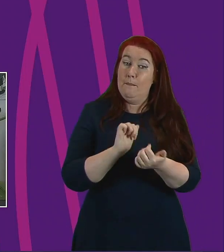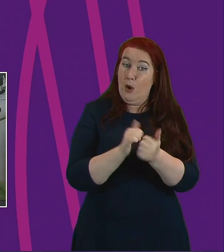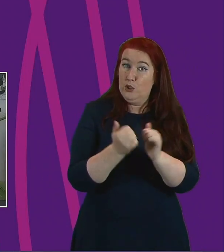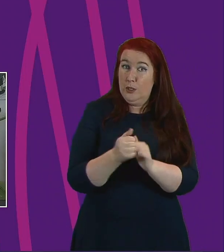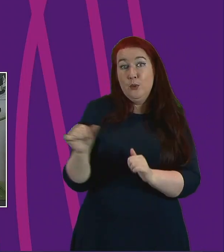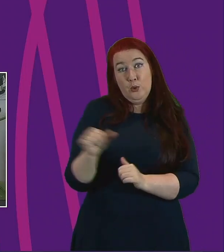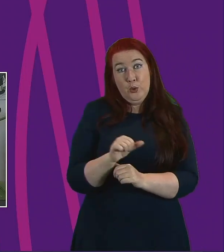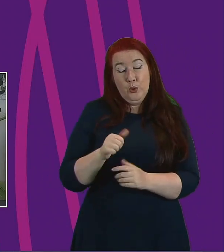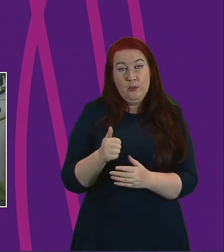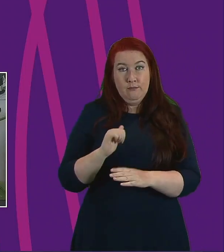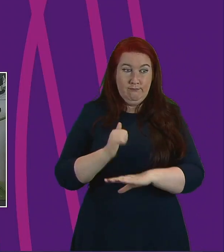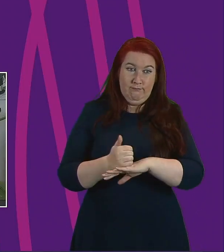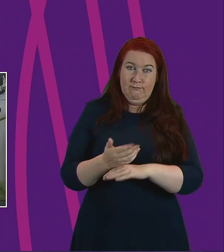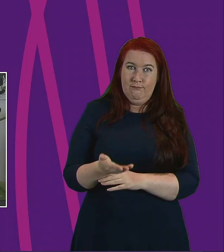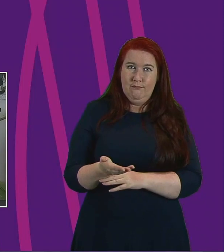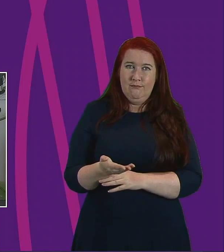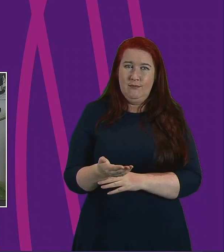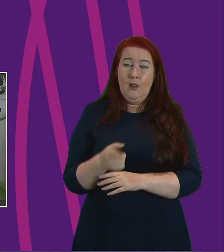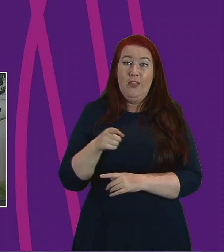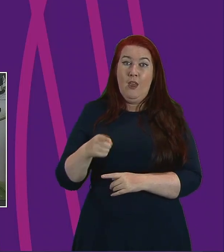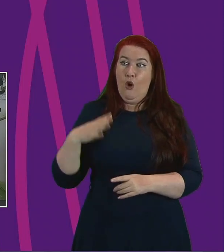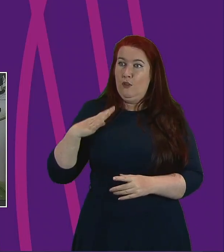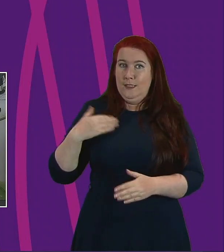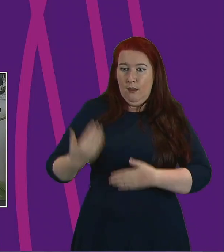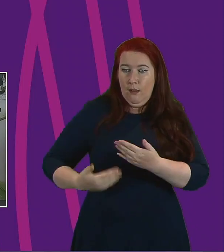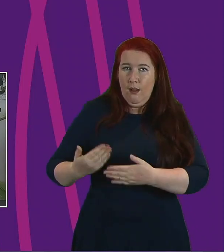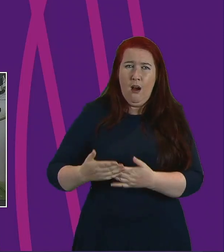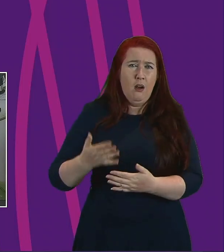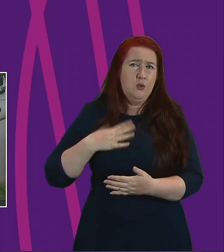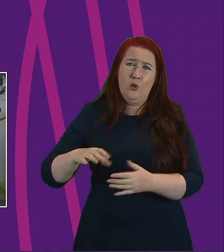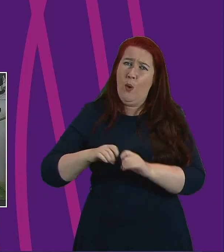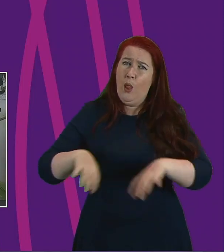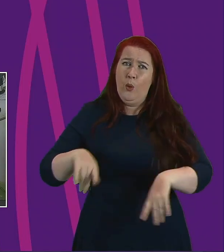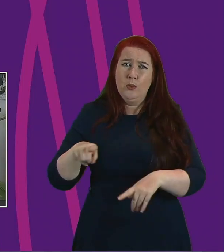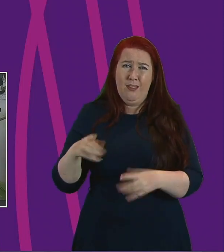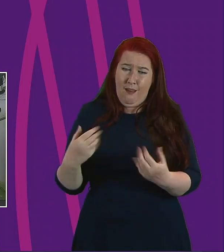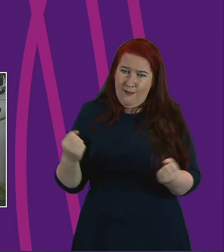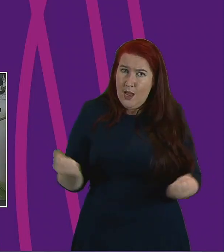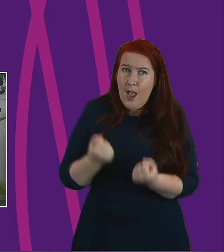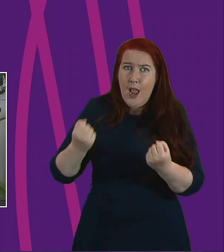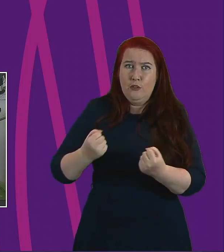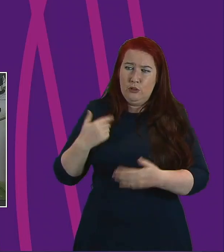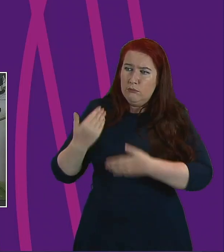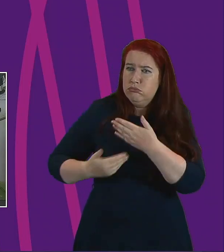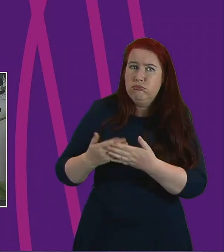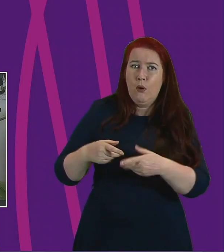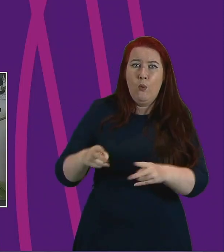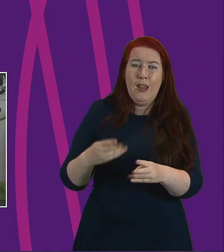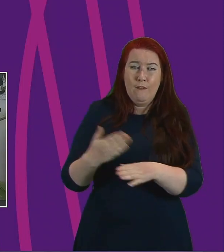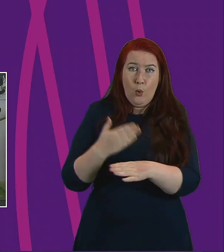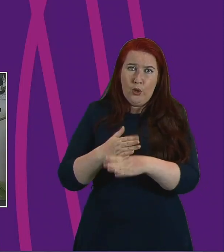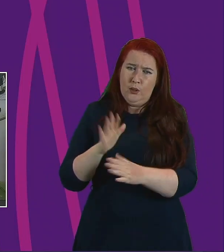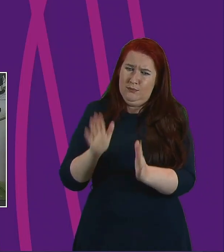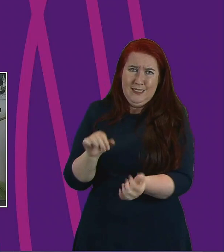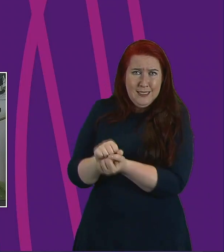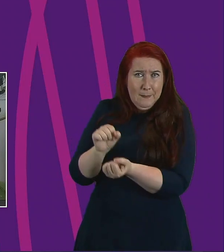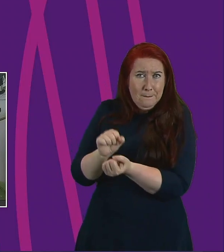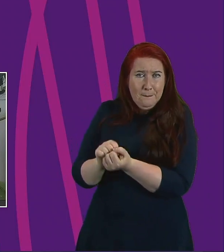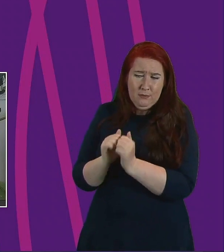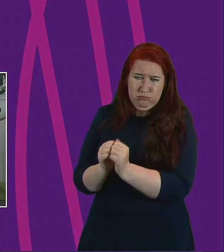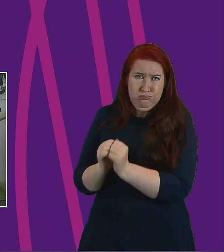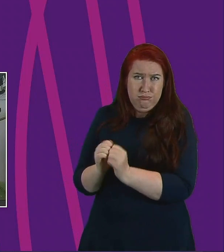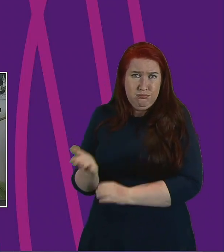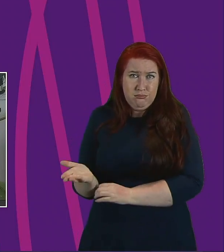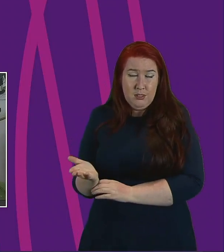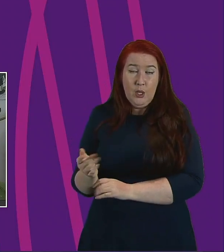We cannot afford to lose this momentum. Their energy and the way of working must be harnessed. Community planning